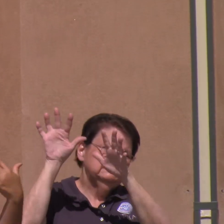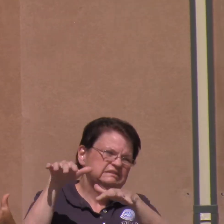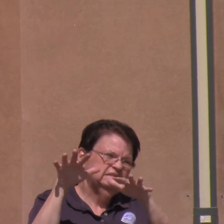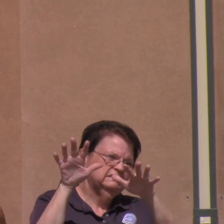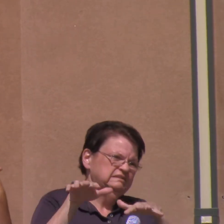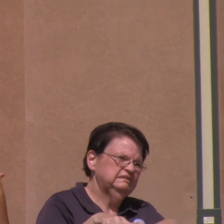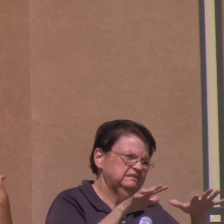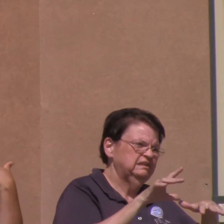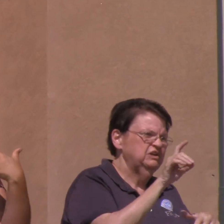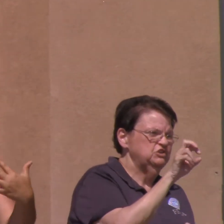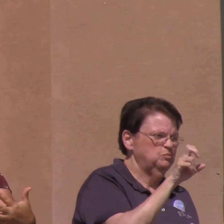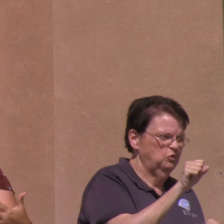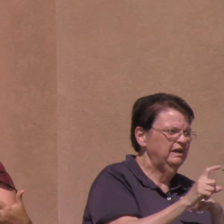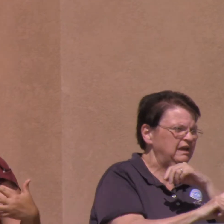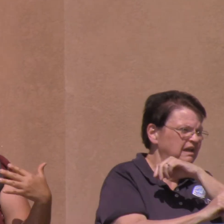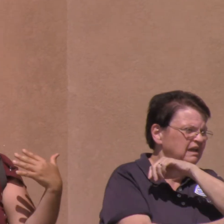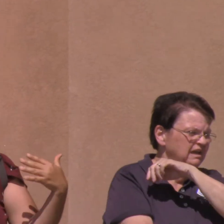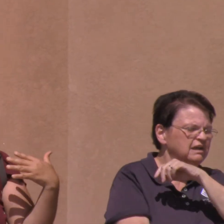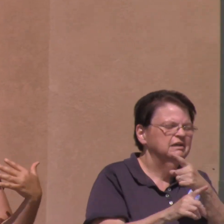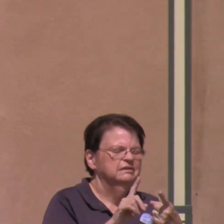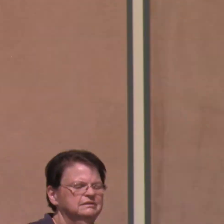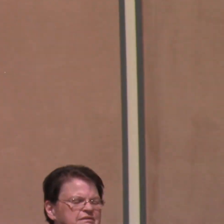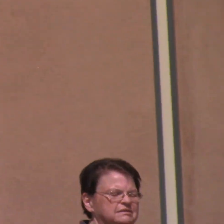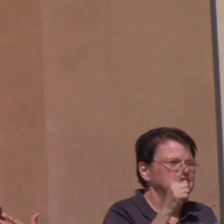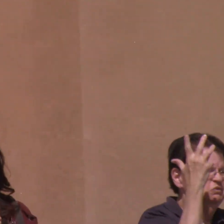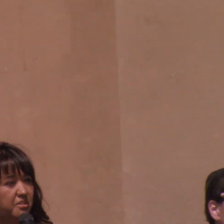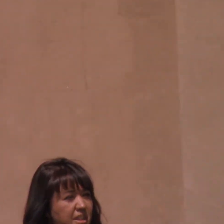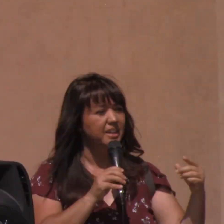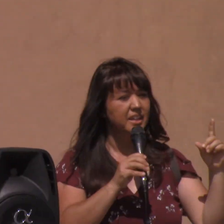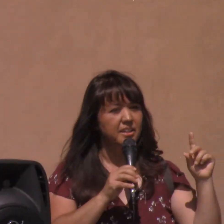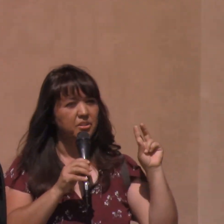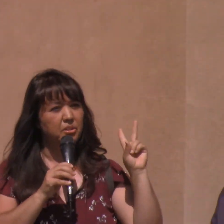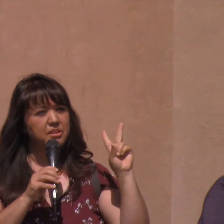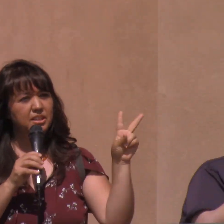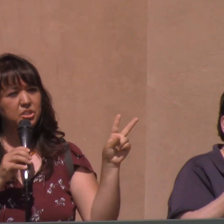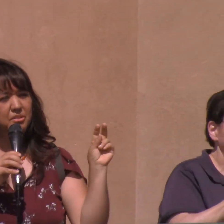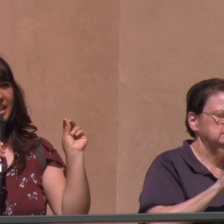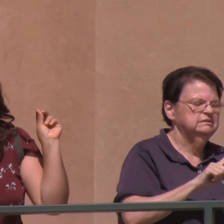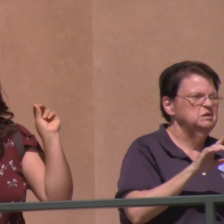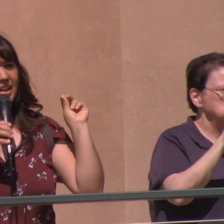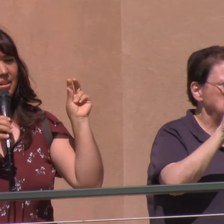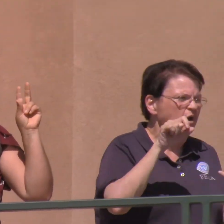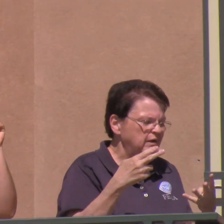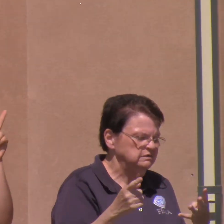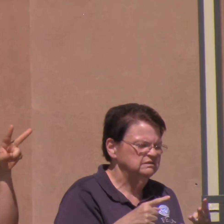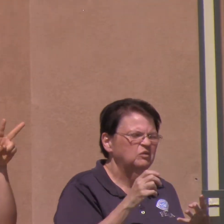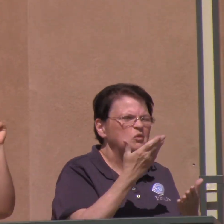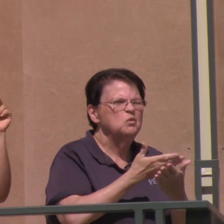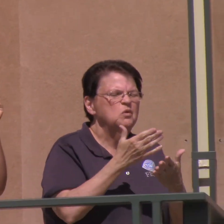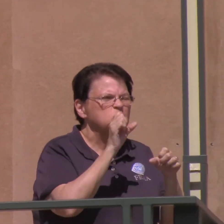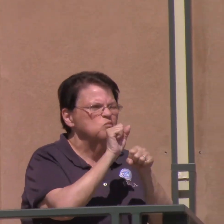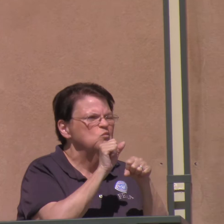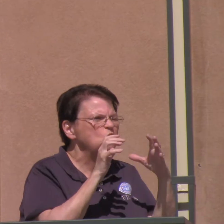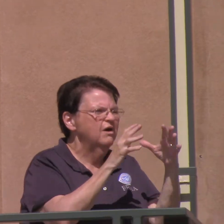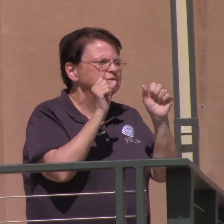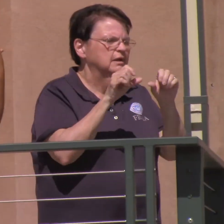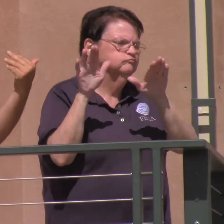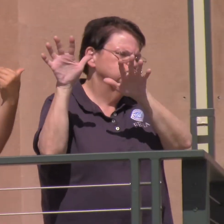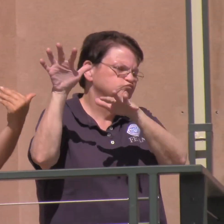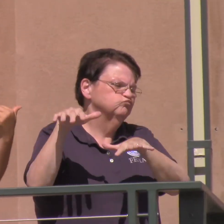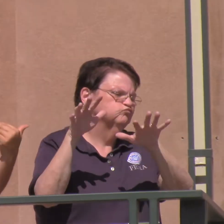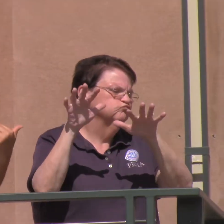and the rocks that come down through the flood that can damage your structures. So those are the two things I wanted to tell you about the